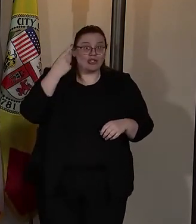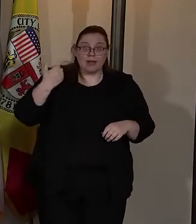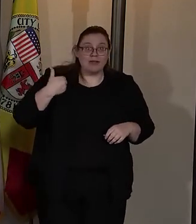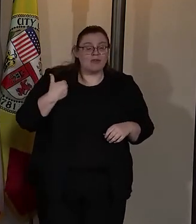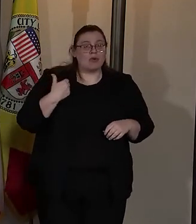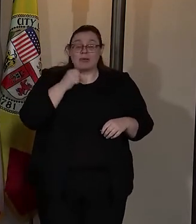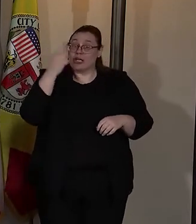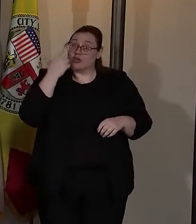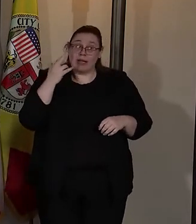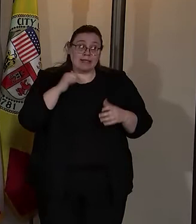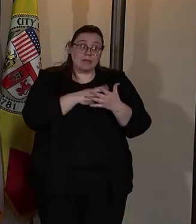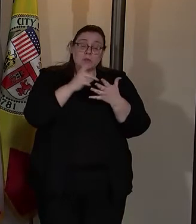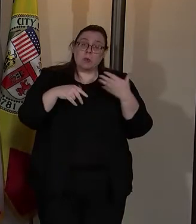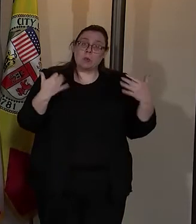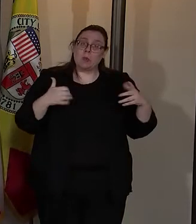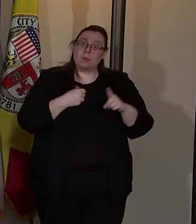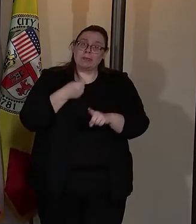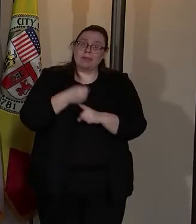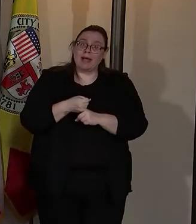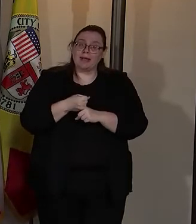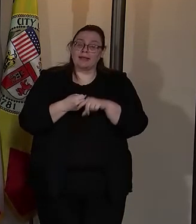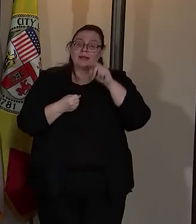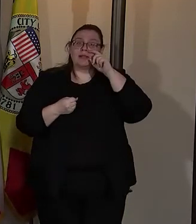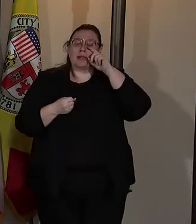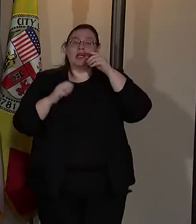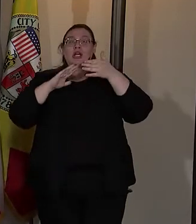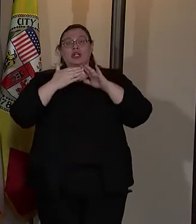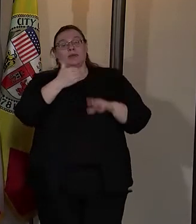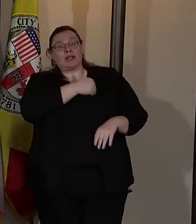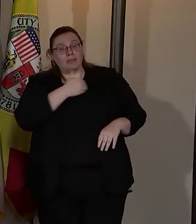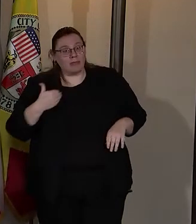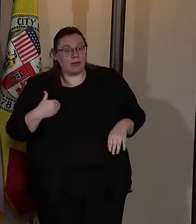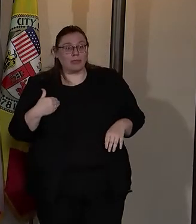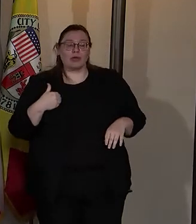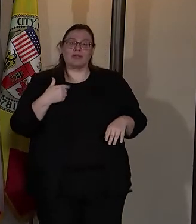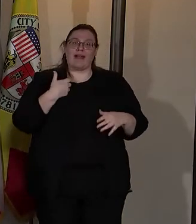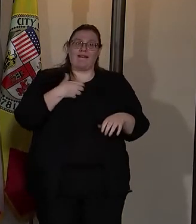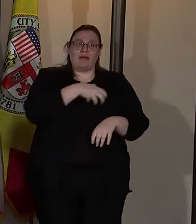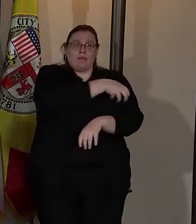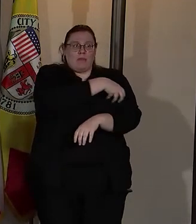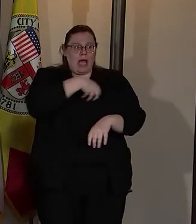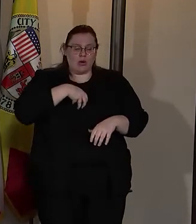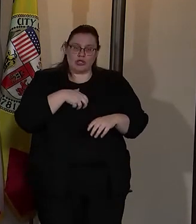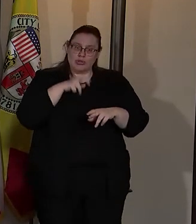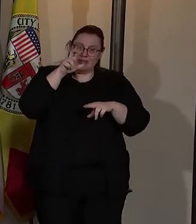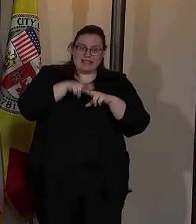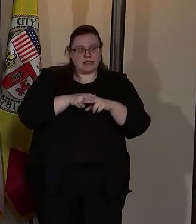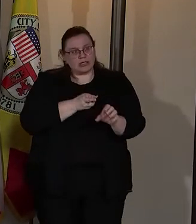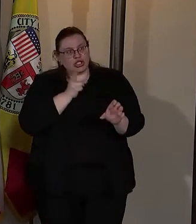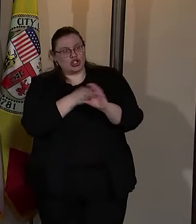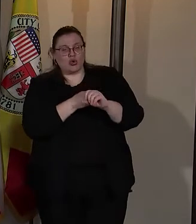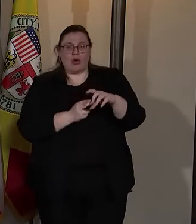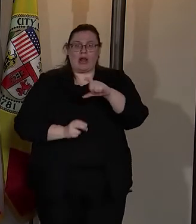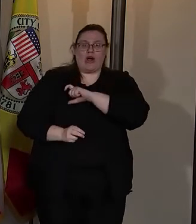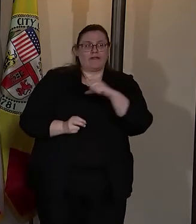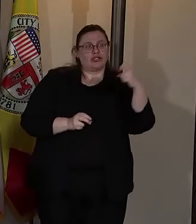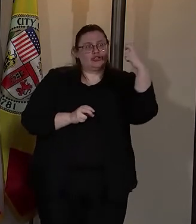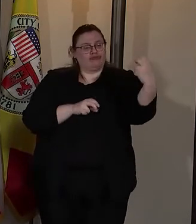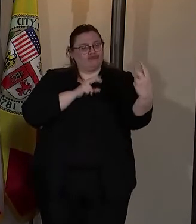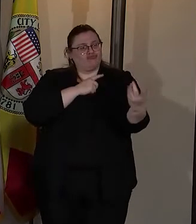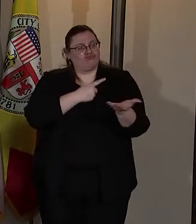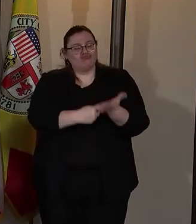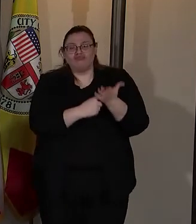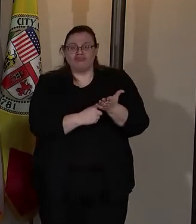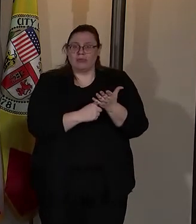impactful this program was. Community members empowered to sit at the table with officers, analyze their